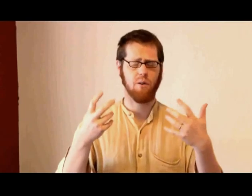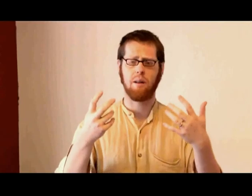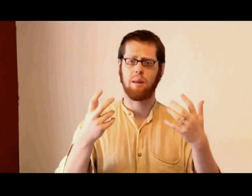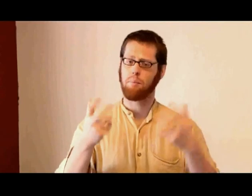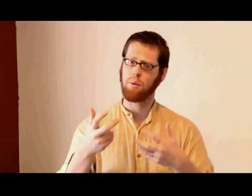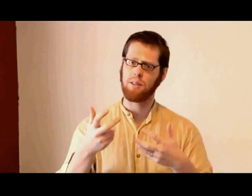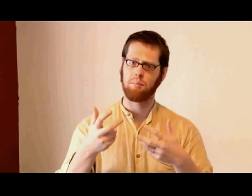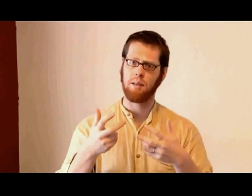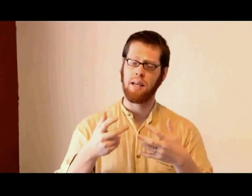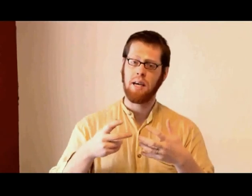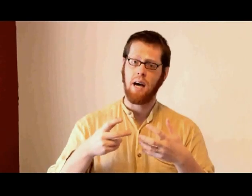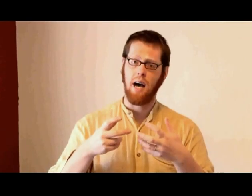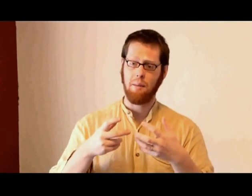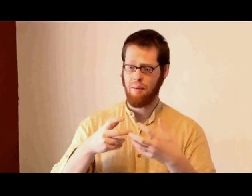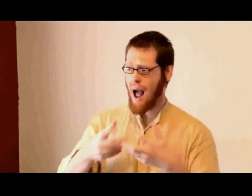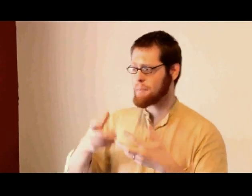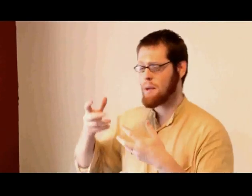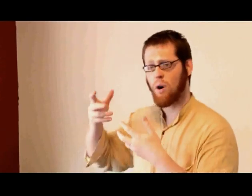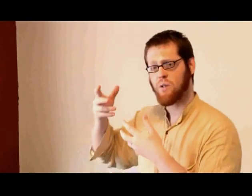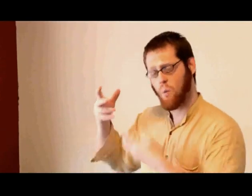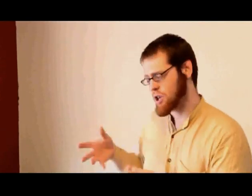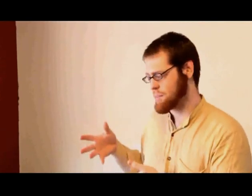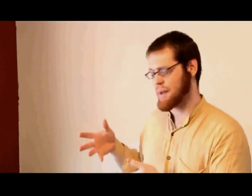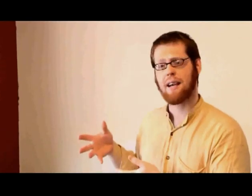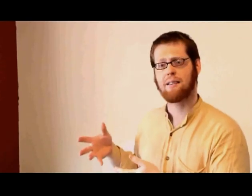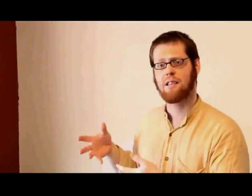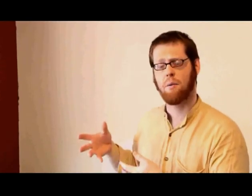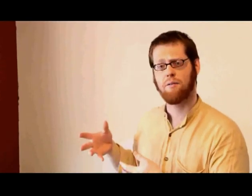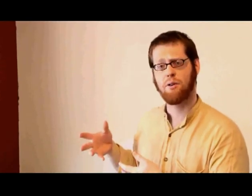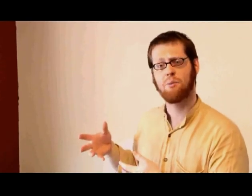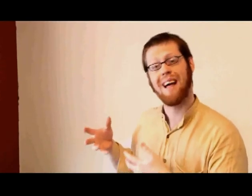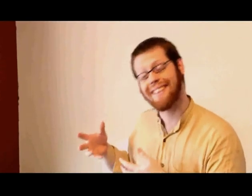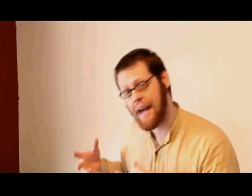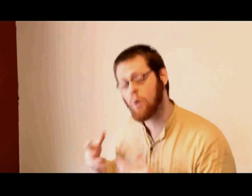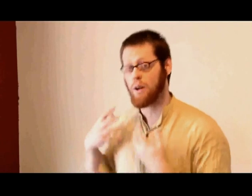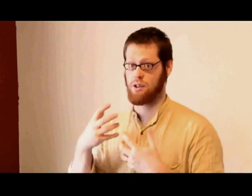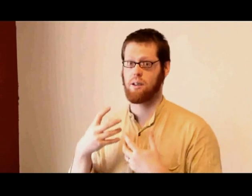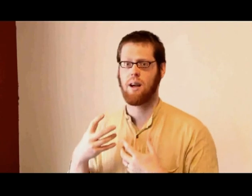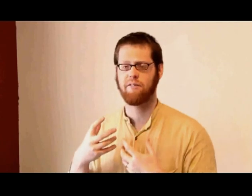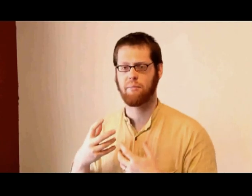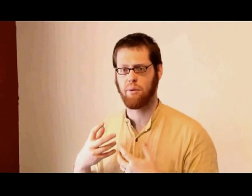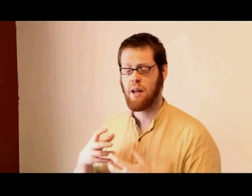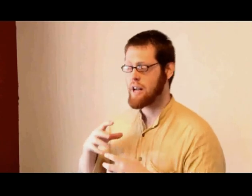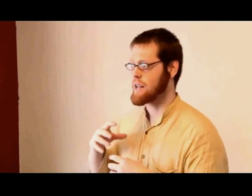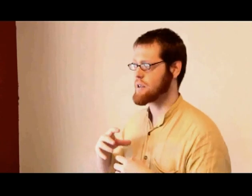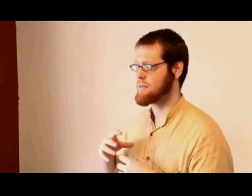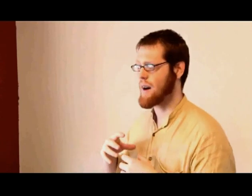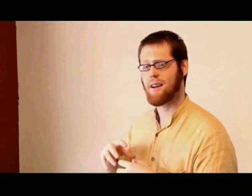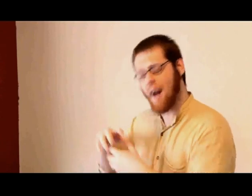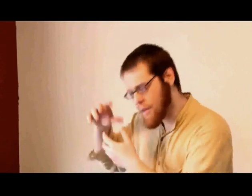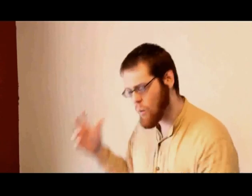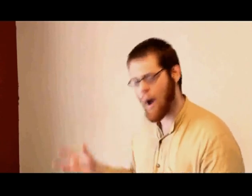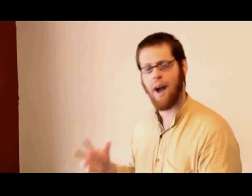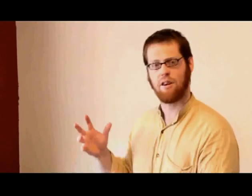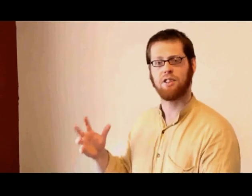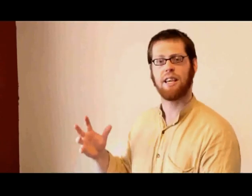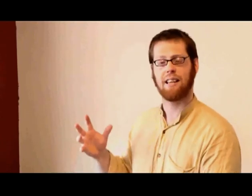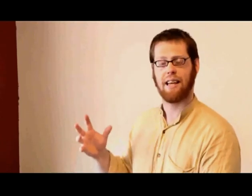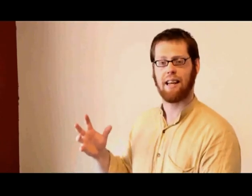incredibly important to me. And perhaps I'm also worshipping next to someone for whom that language is uncomfortable. And so they find another way of articulating